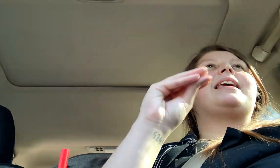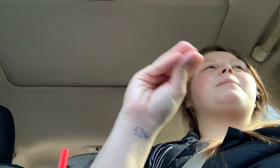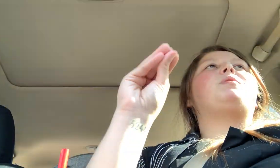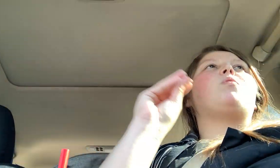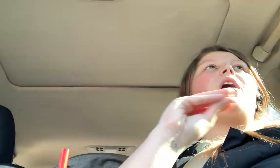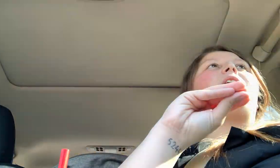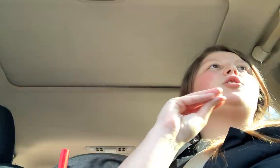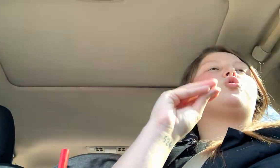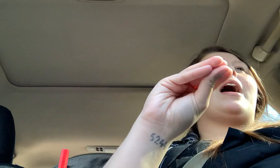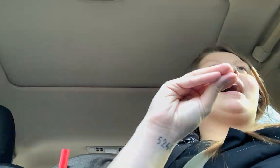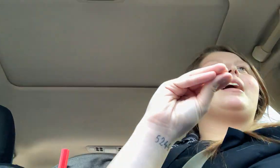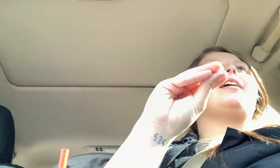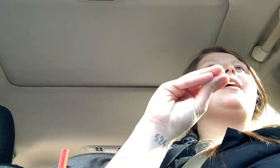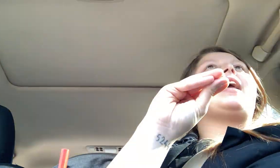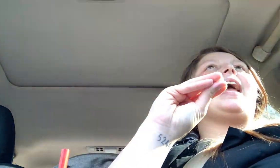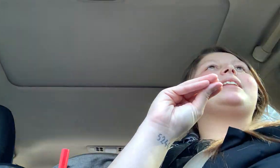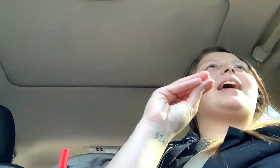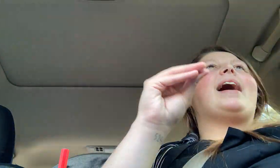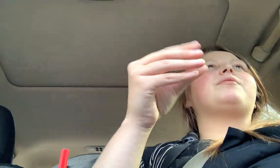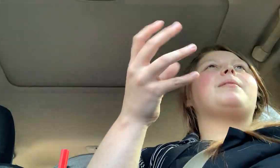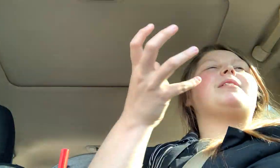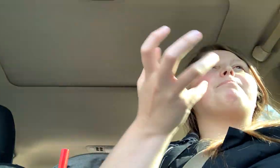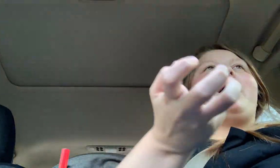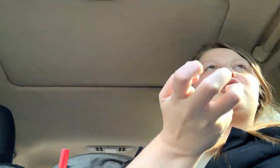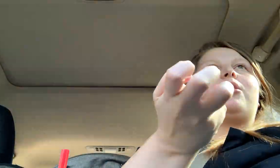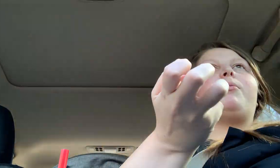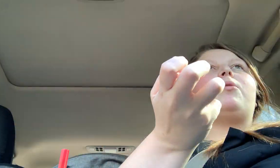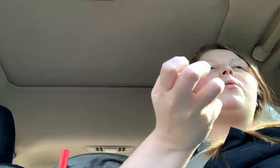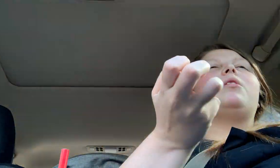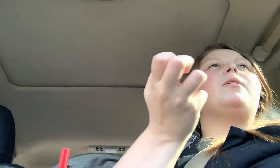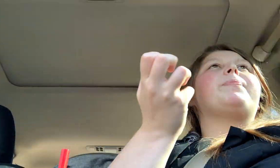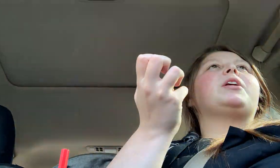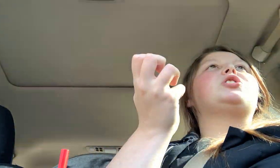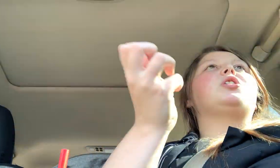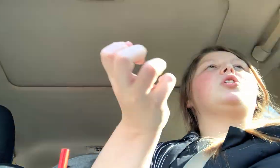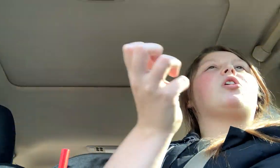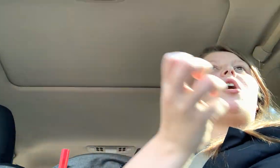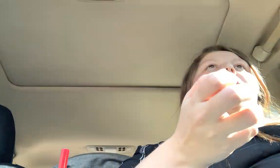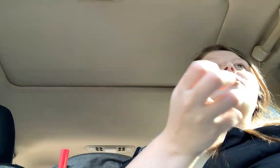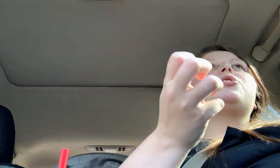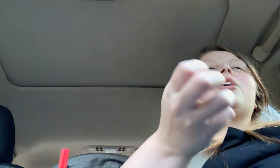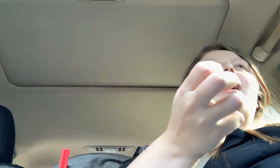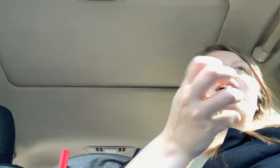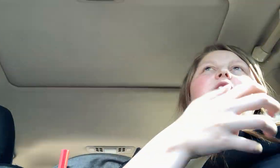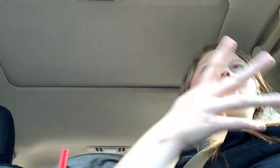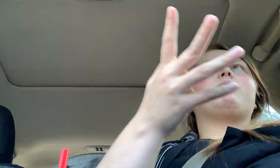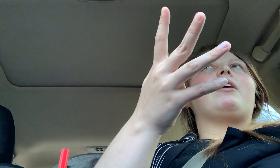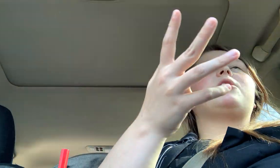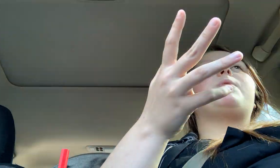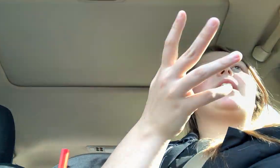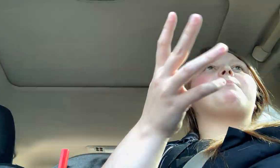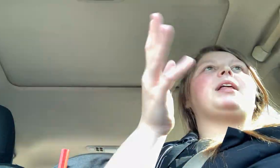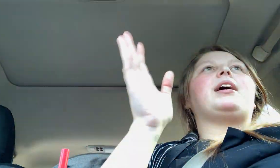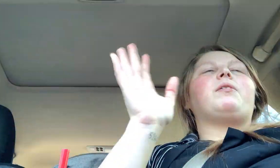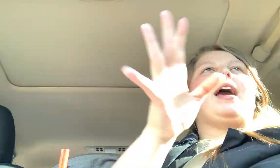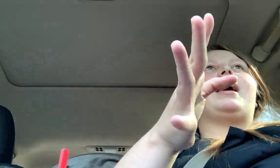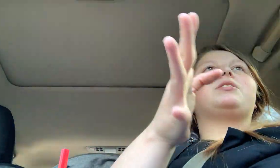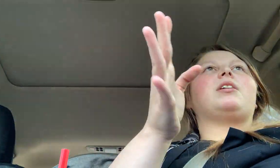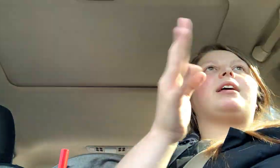keep you on track and to have something measurable to look on during, you know, throughout the week and be like, okay, so like